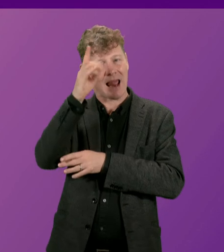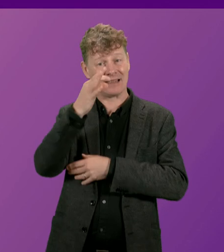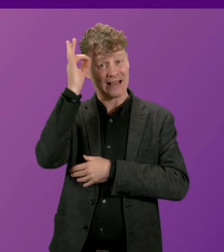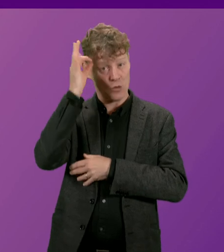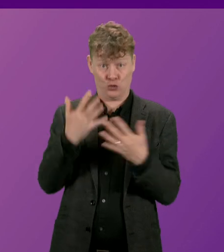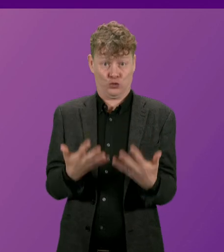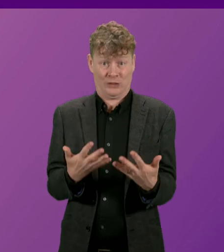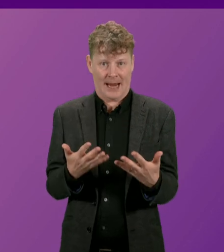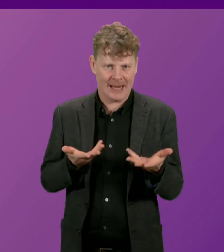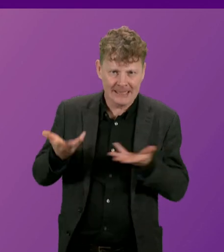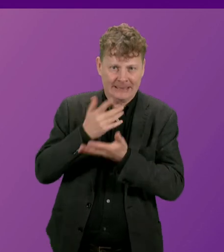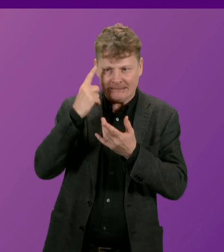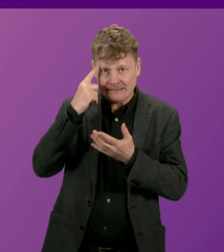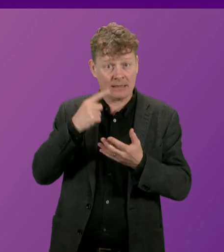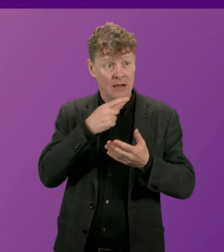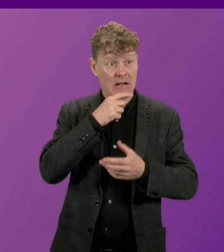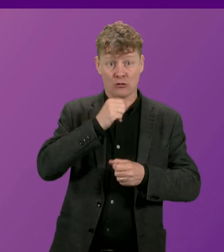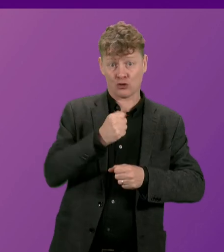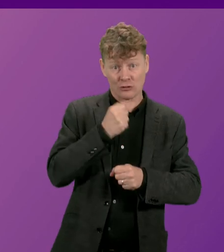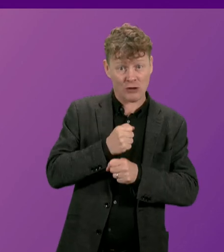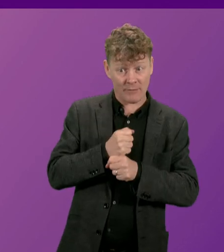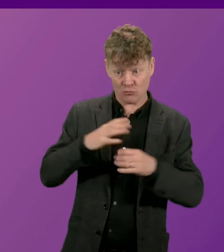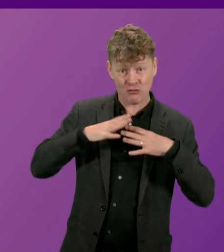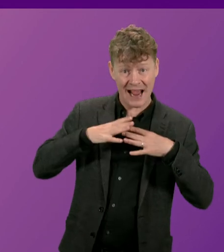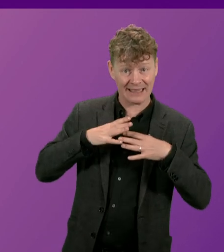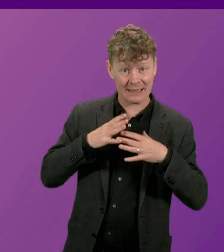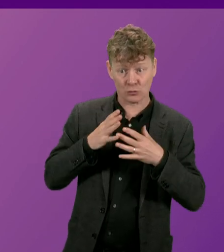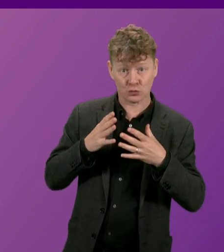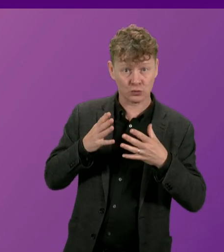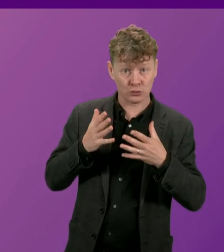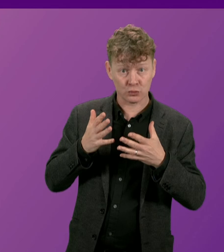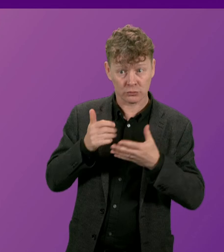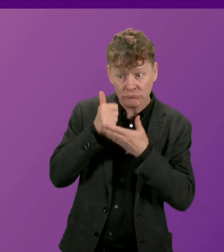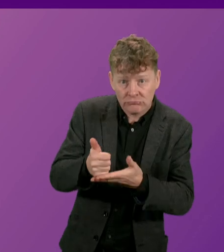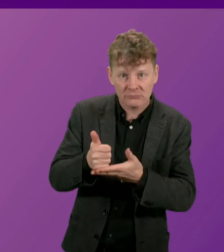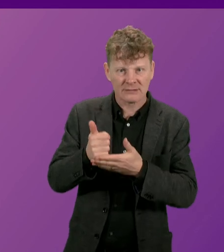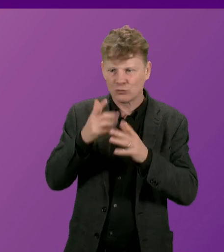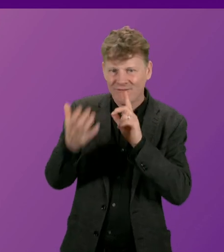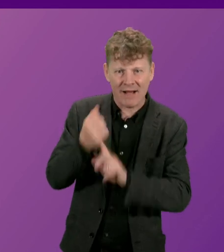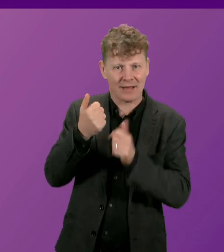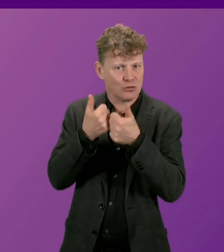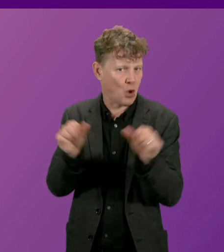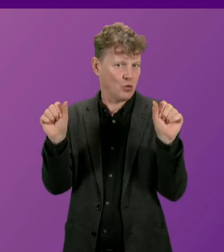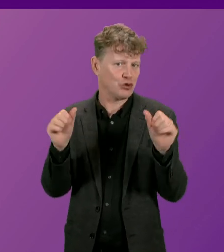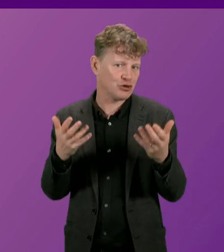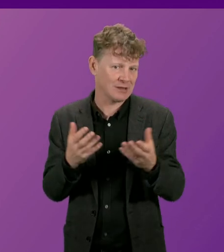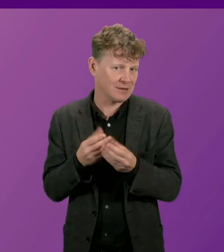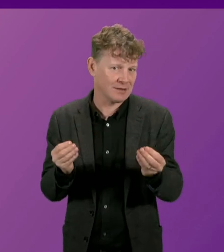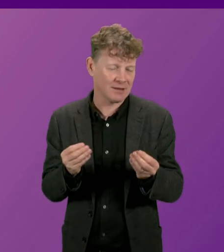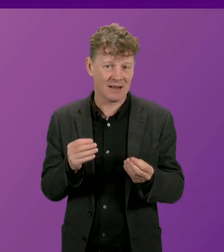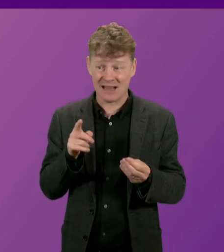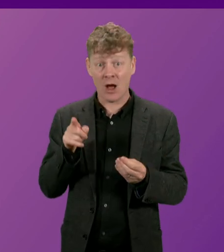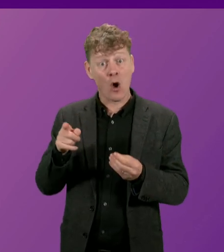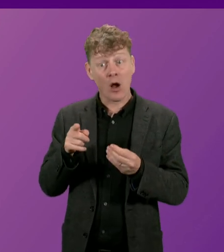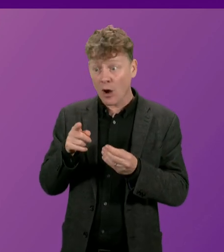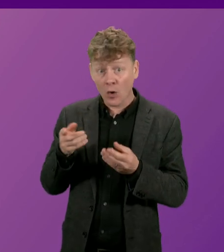and the Government stands ready to be willing and engaged to try to find a solution, because the impact of the